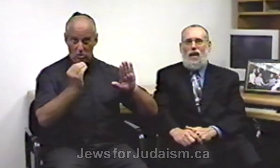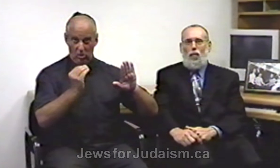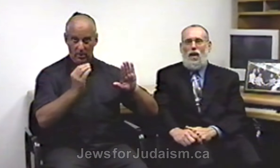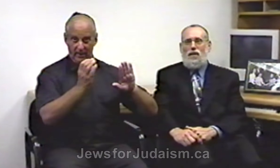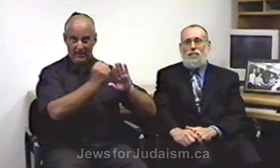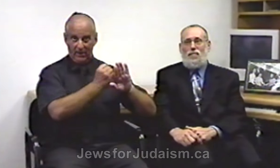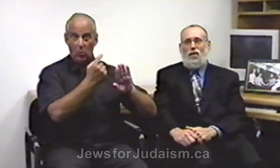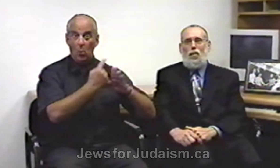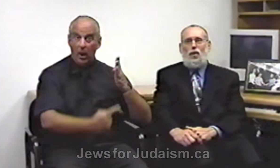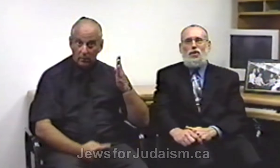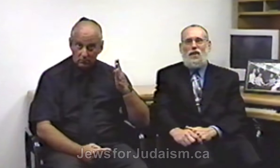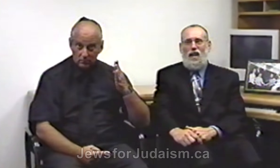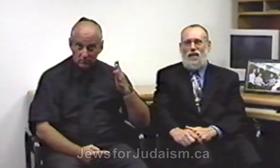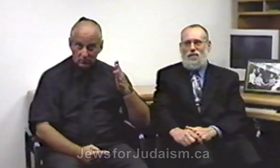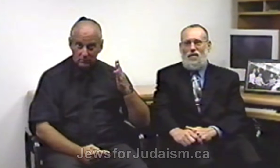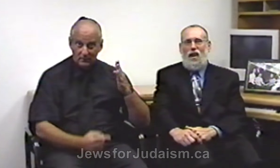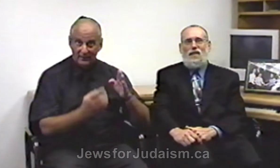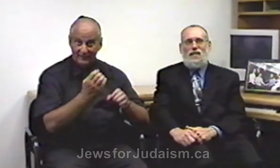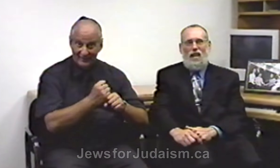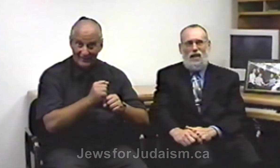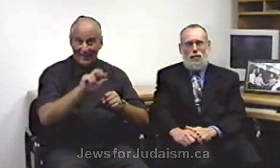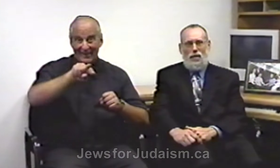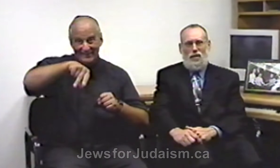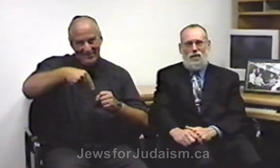what? we should get a second opinion